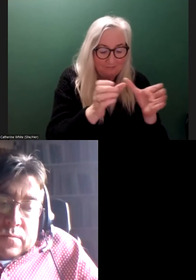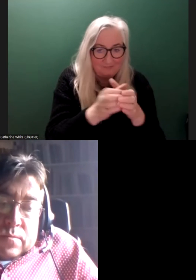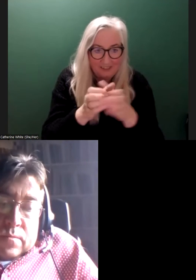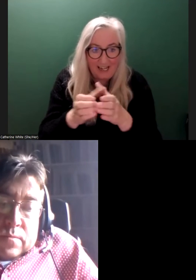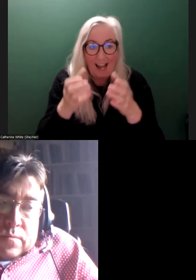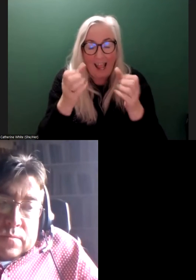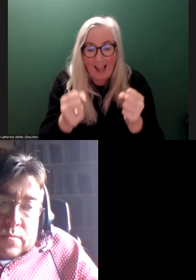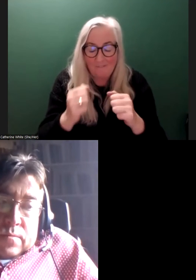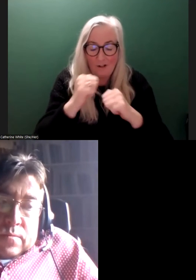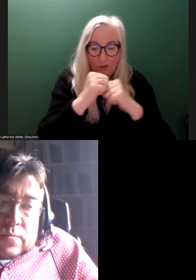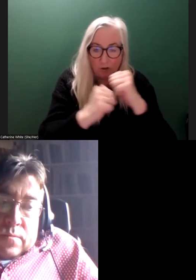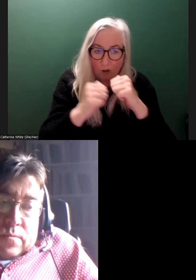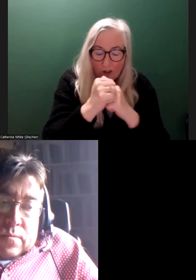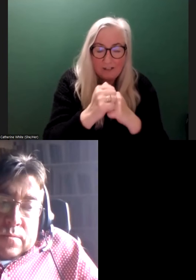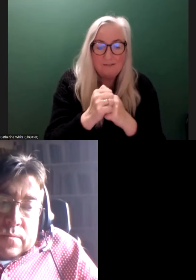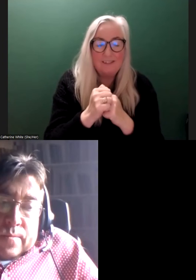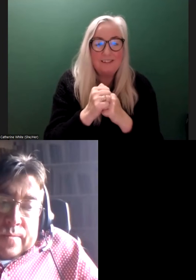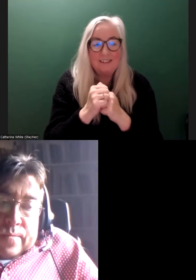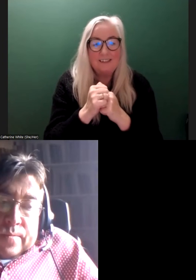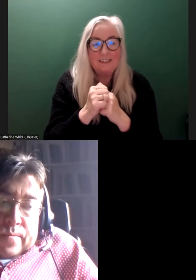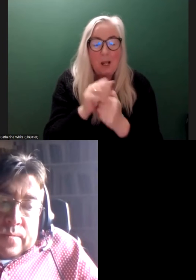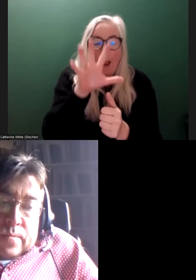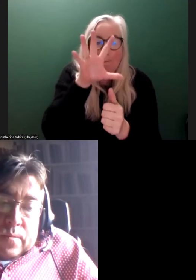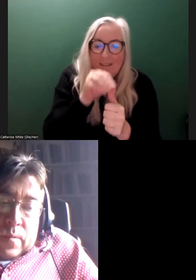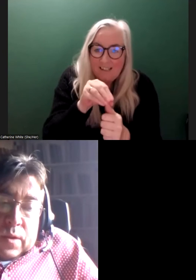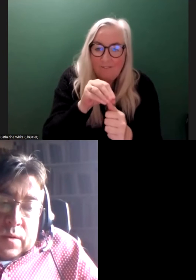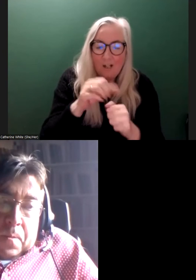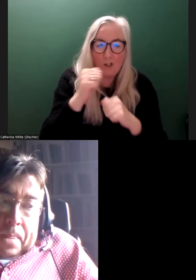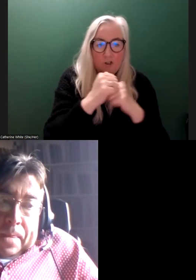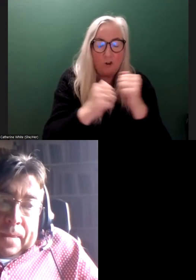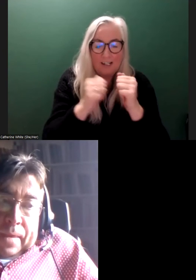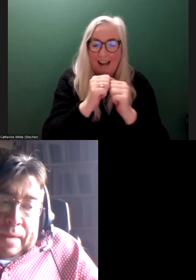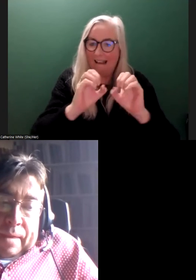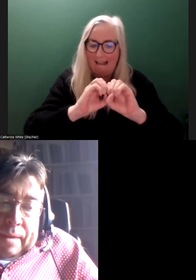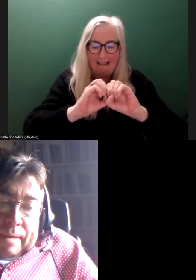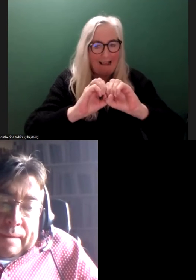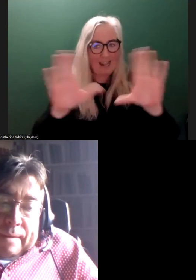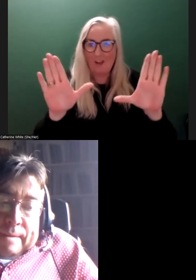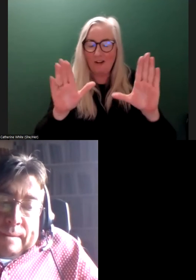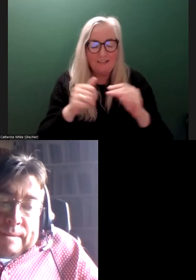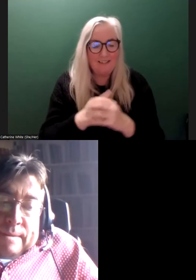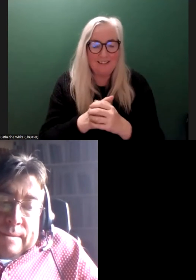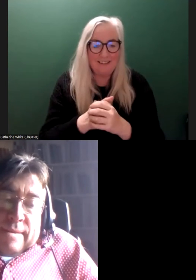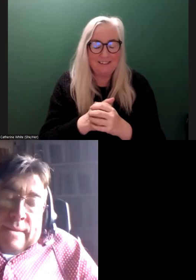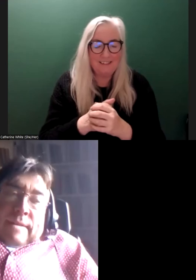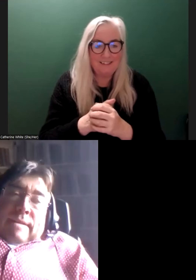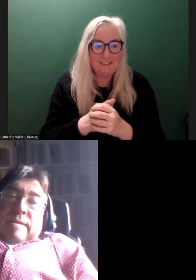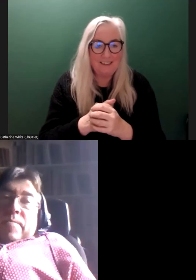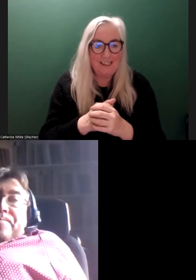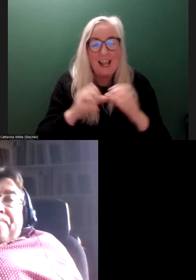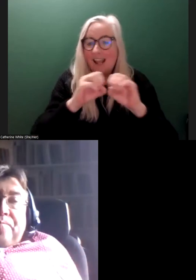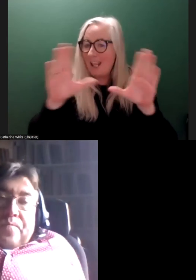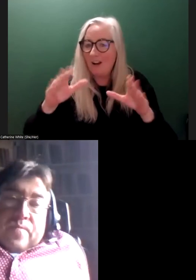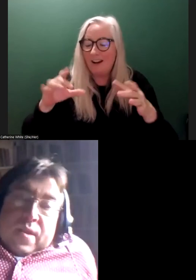And they have a certain structure, they have a specific structure, and that's clearly outlined by the CRPD